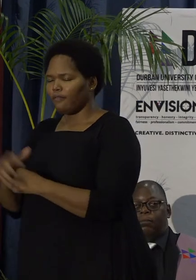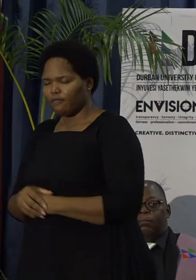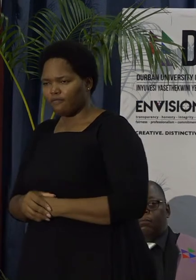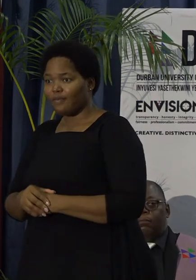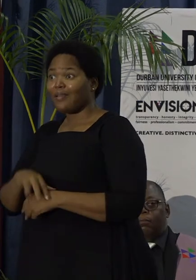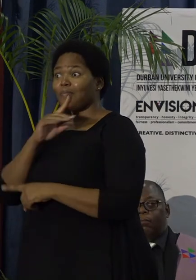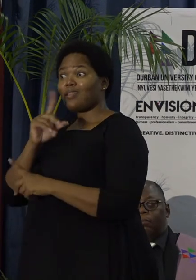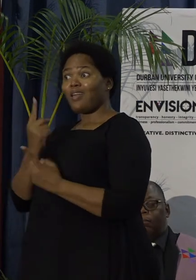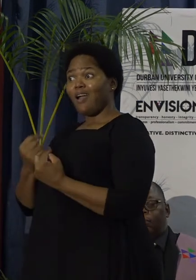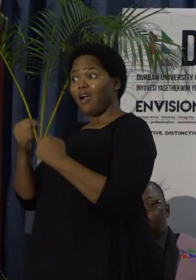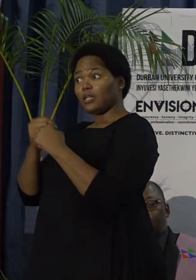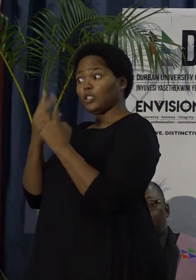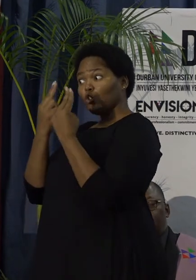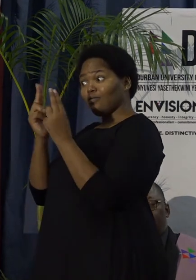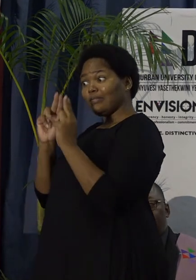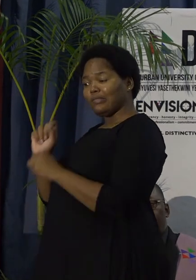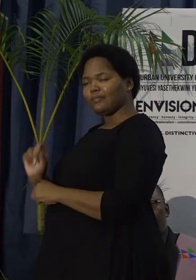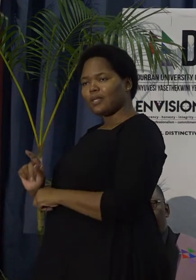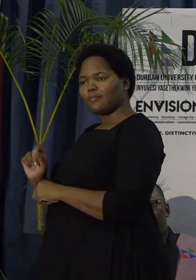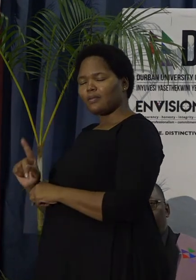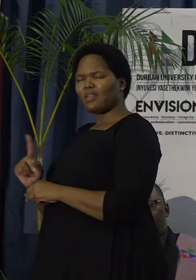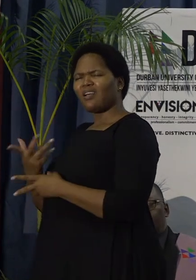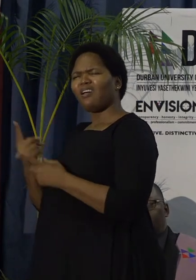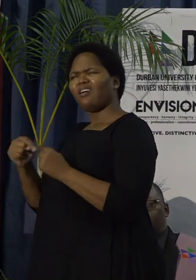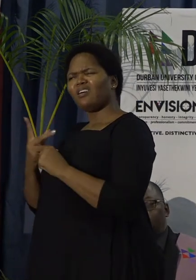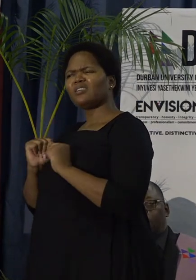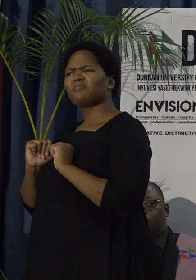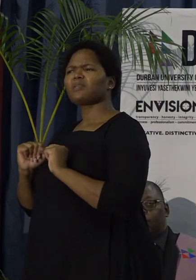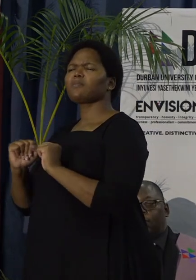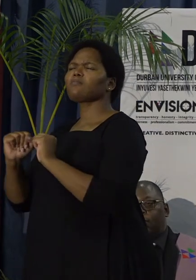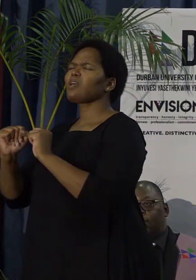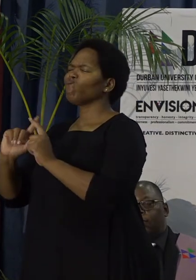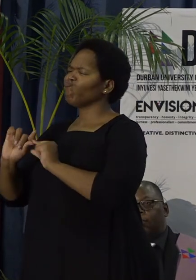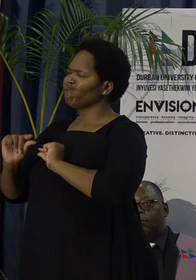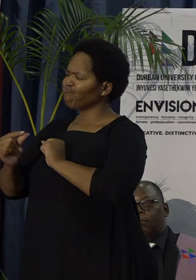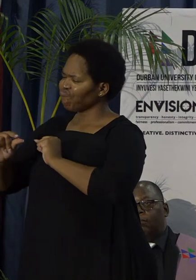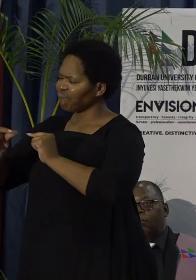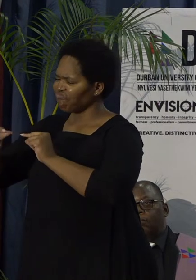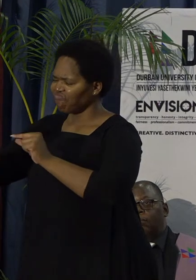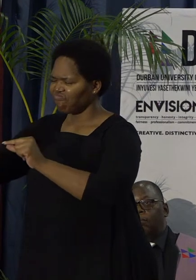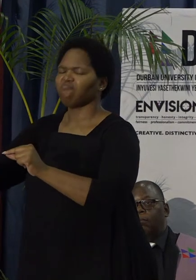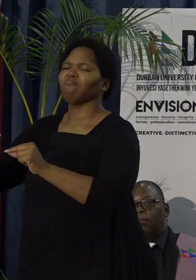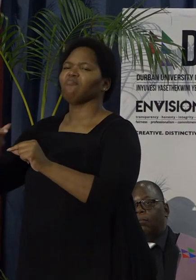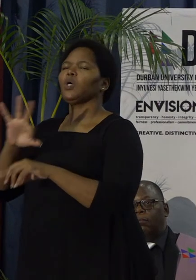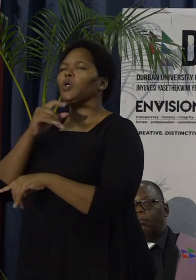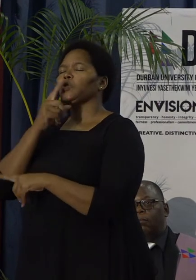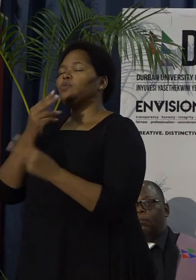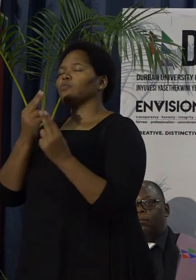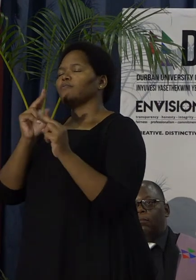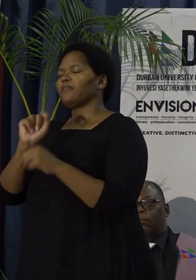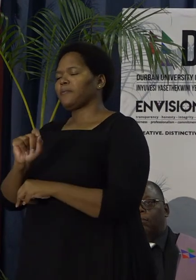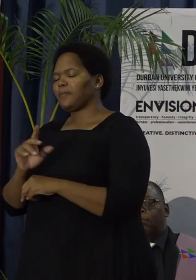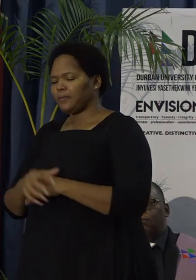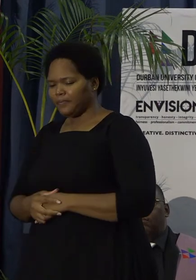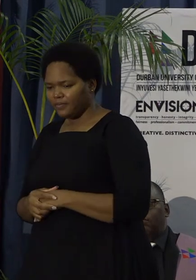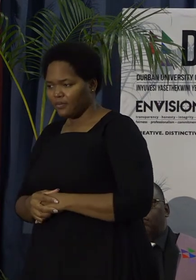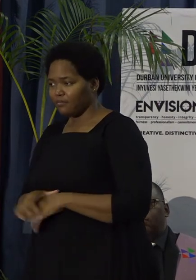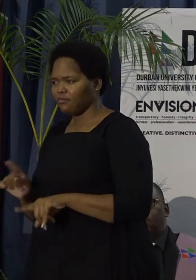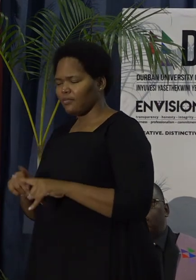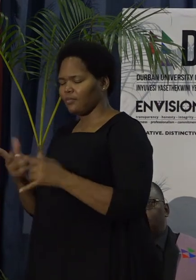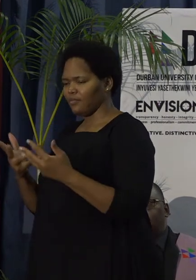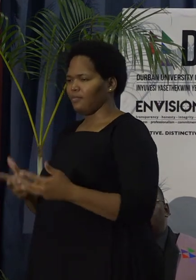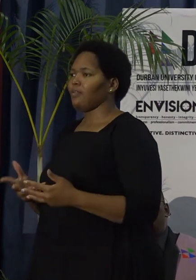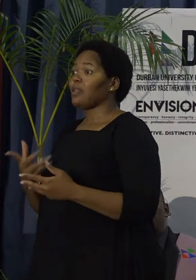to preserve DUT for future use by many generations to come. In this respect,